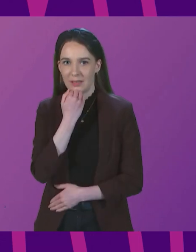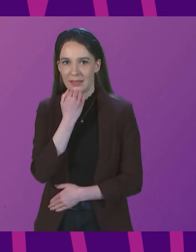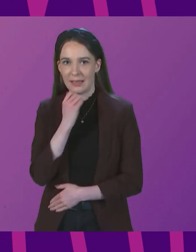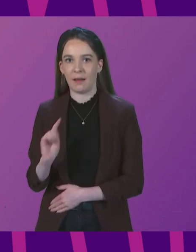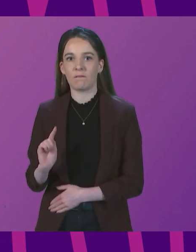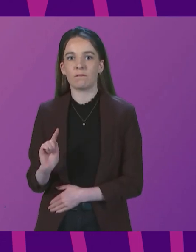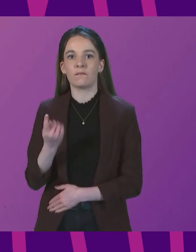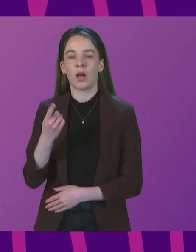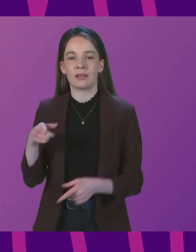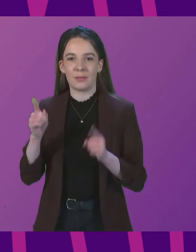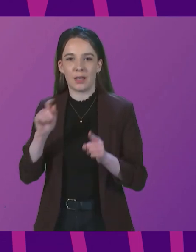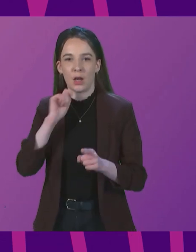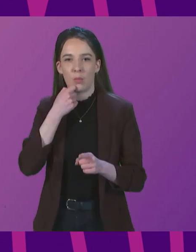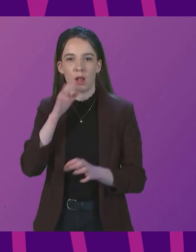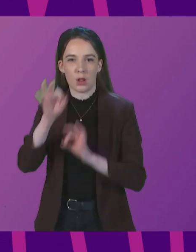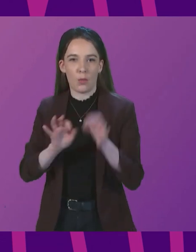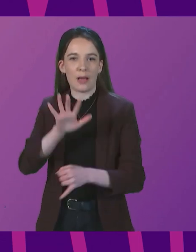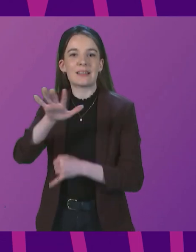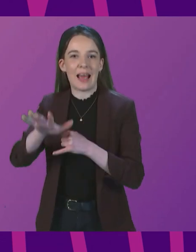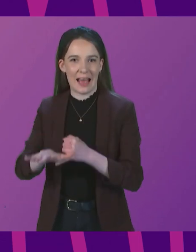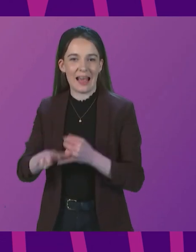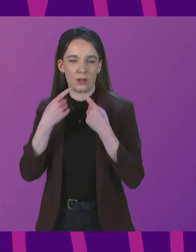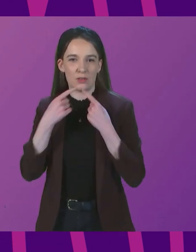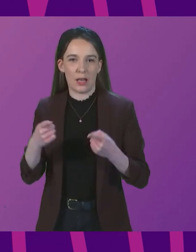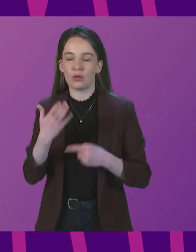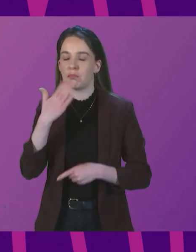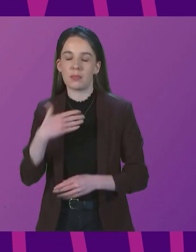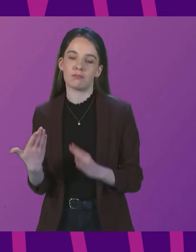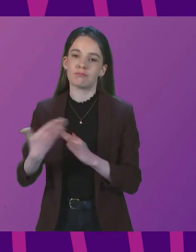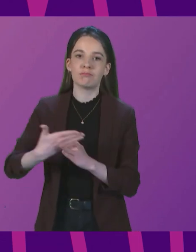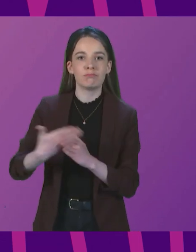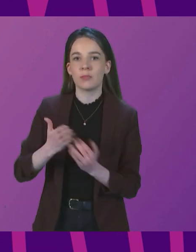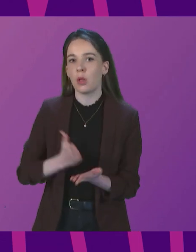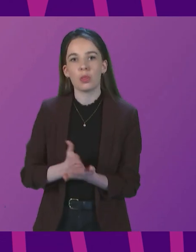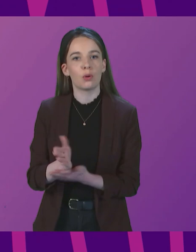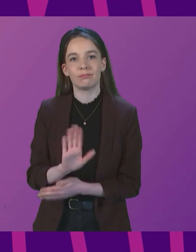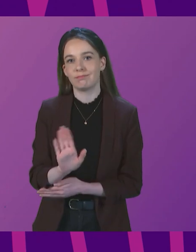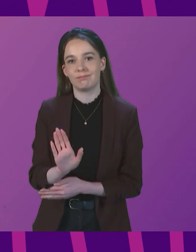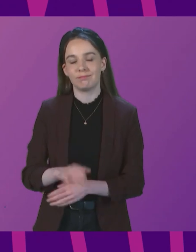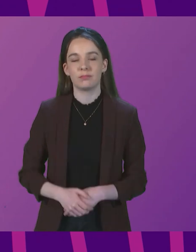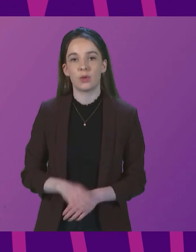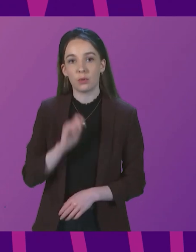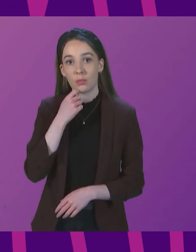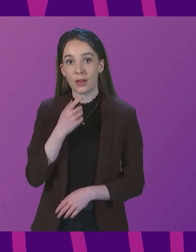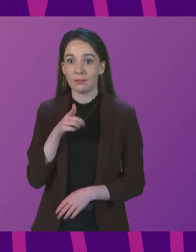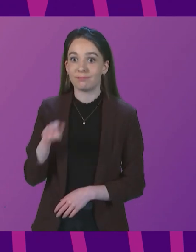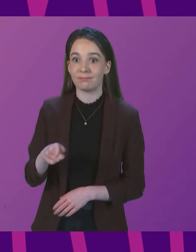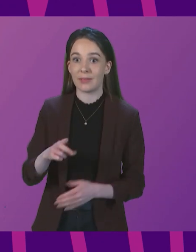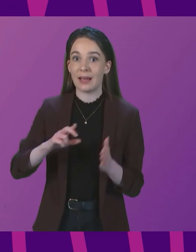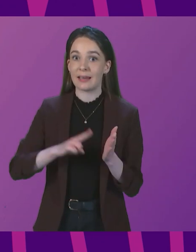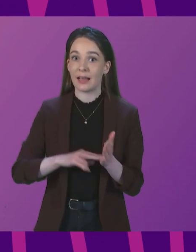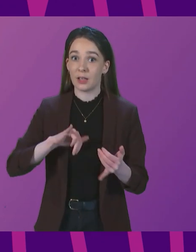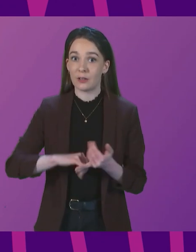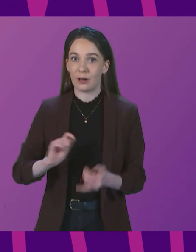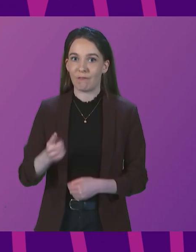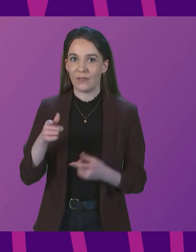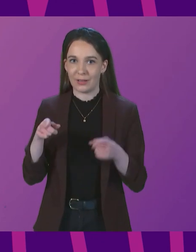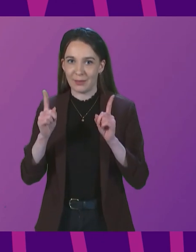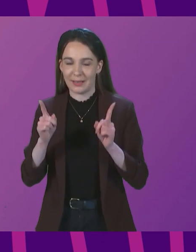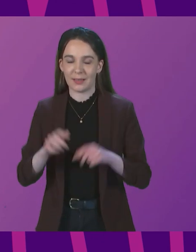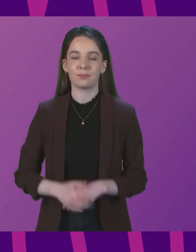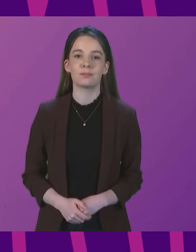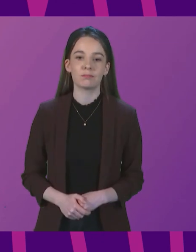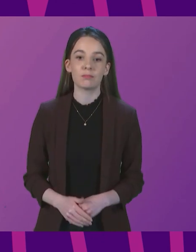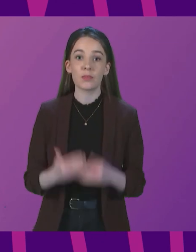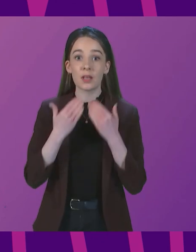take questions at the end of her statement and so there should be no interventions or interruptions. I call on Nicola Sturgeon, First Minister. Thanks,